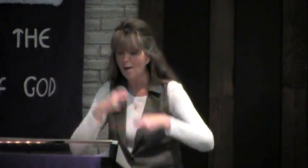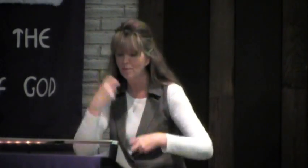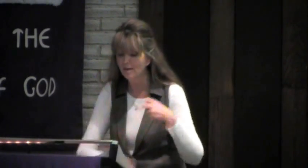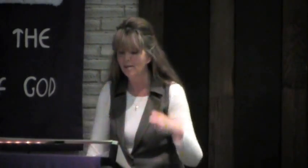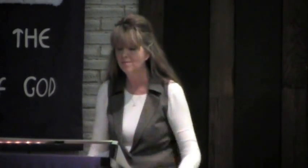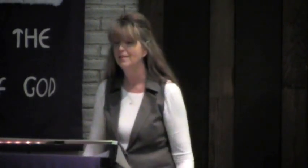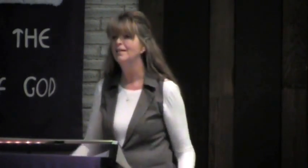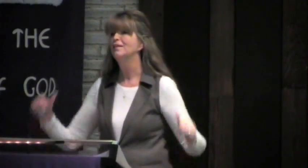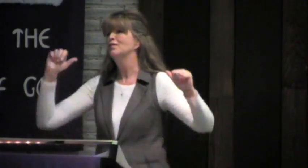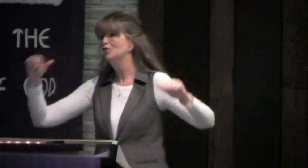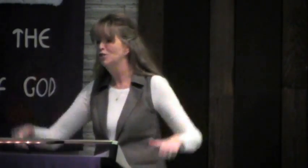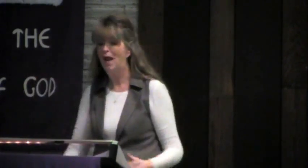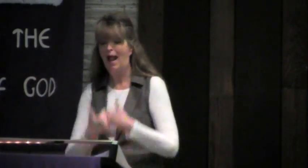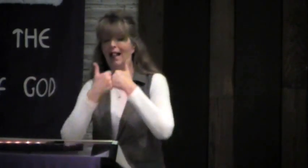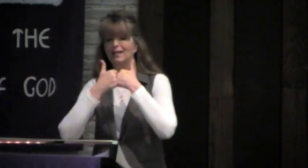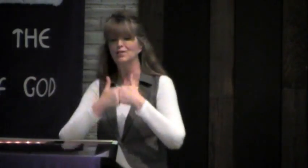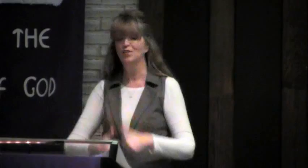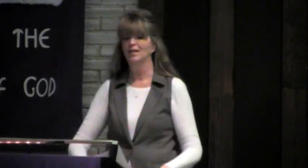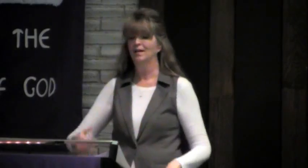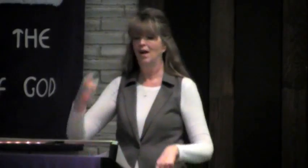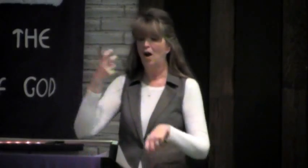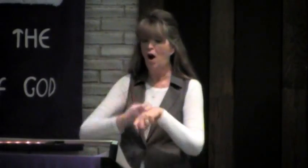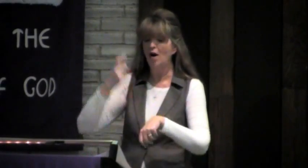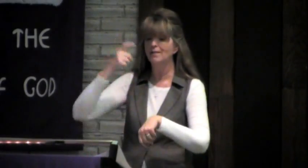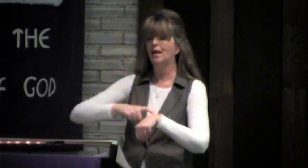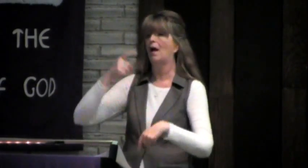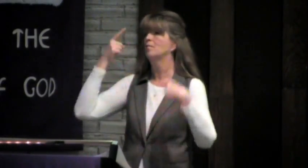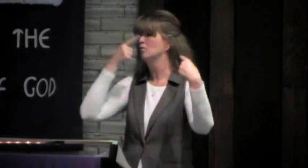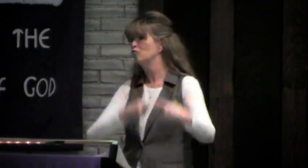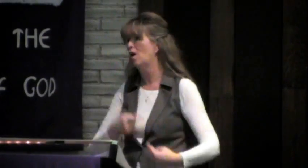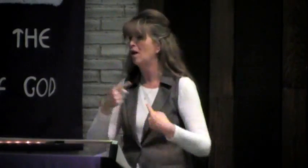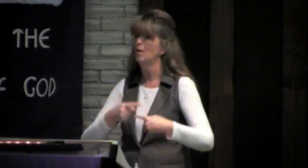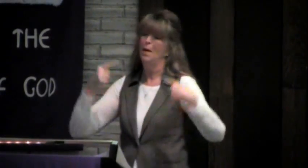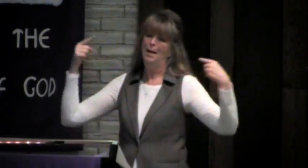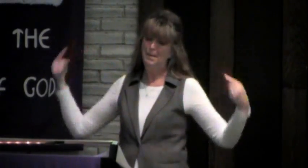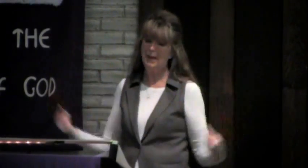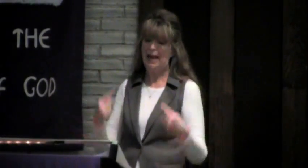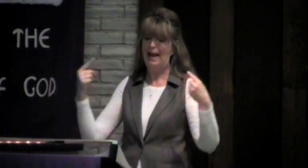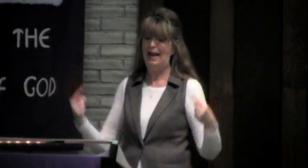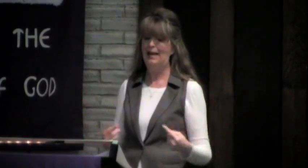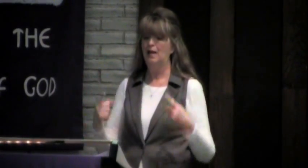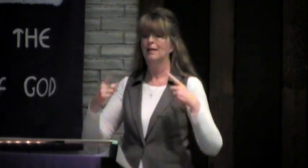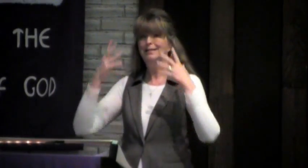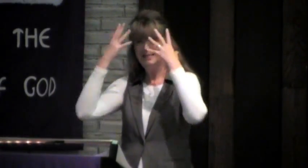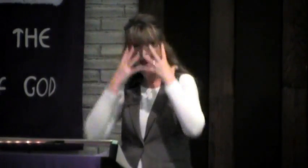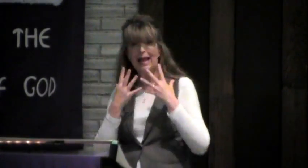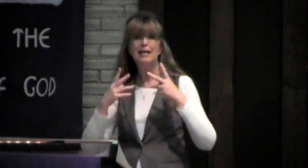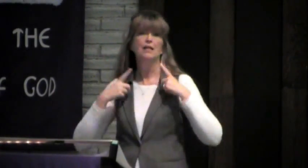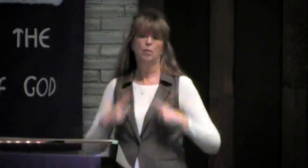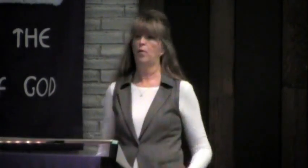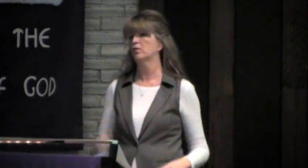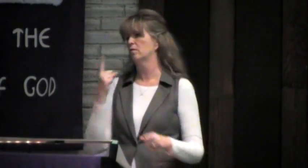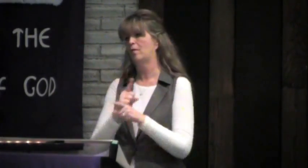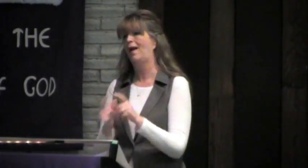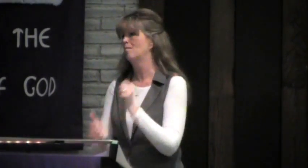problems, challenges, hard times, struggles, pain, sadness,